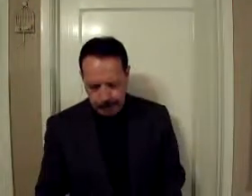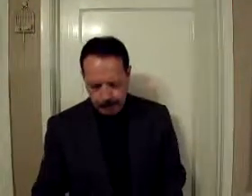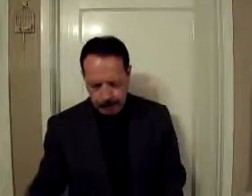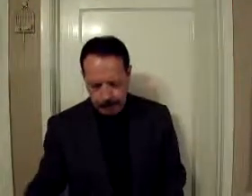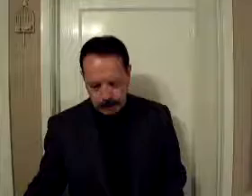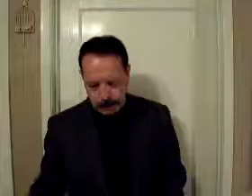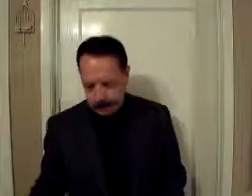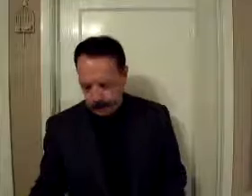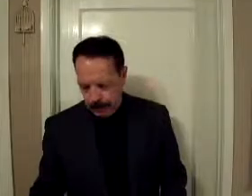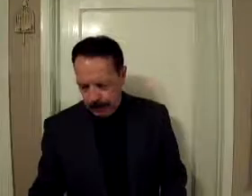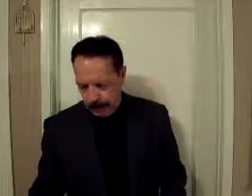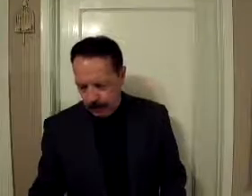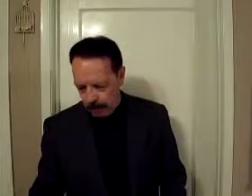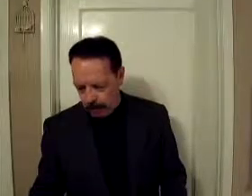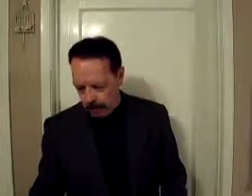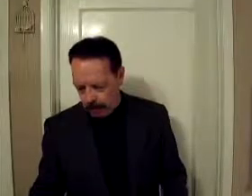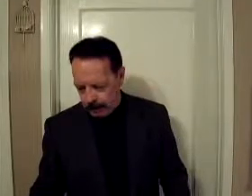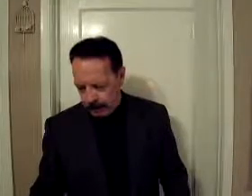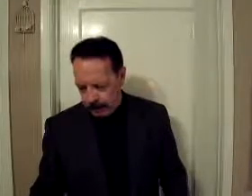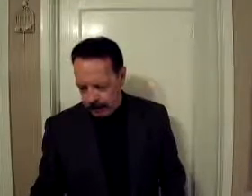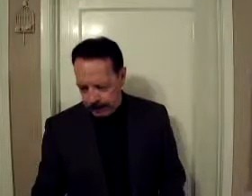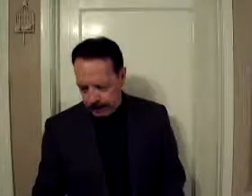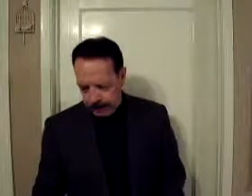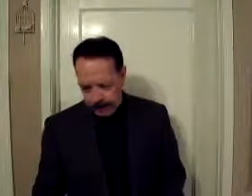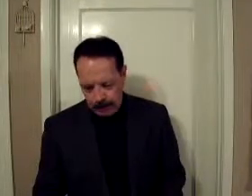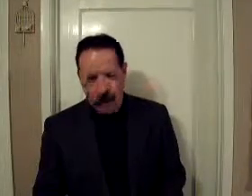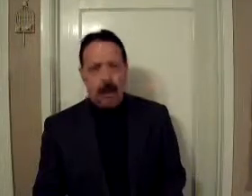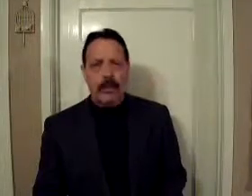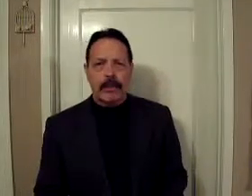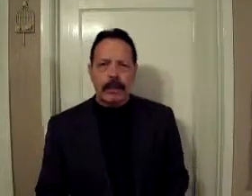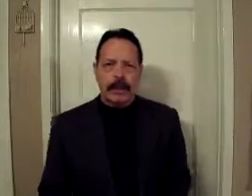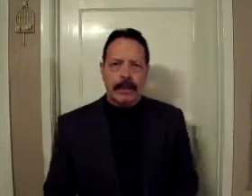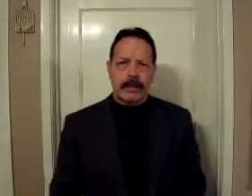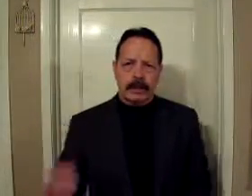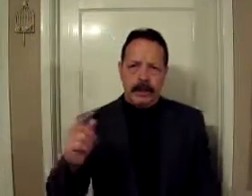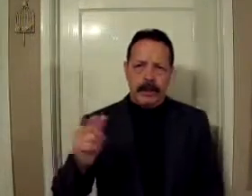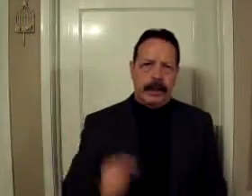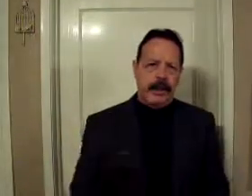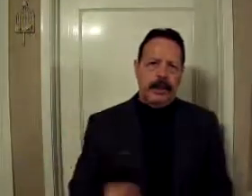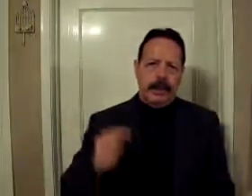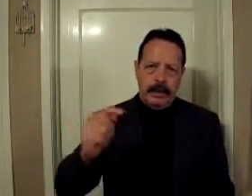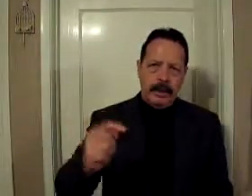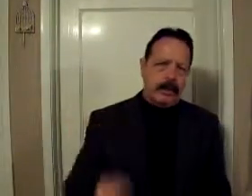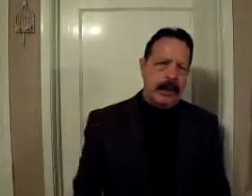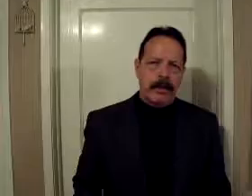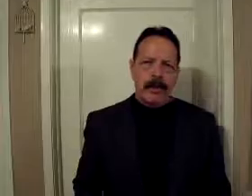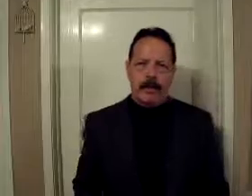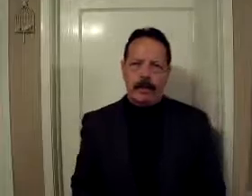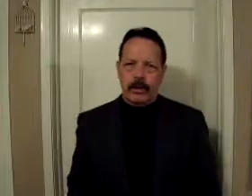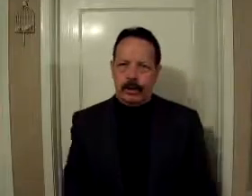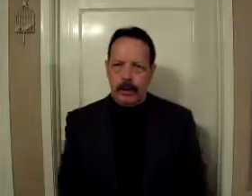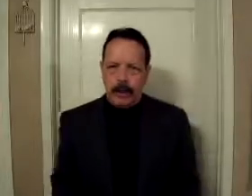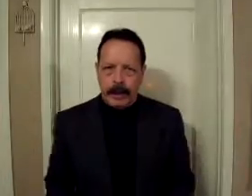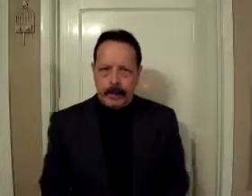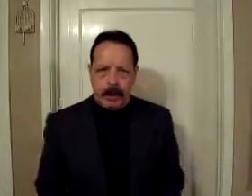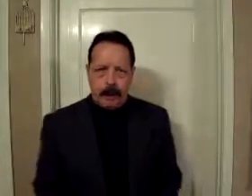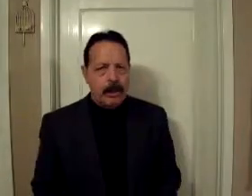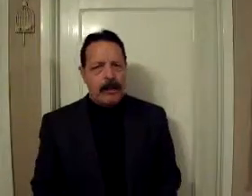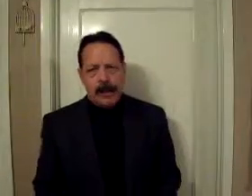ministries of others. Then he goes on to say this. All of these things that they did, these individuals who spoke against Paul, they